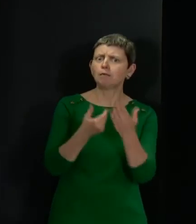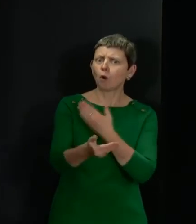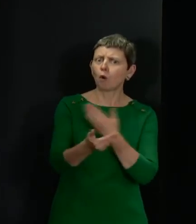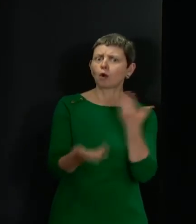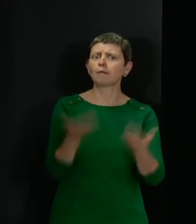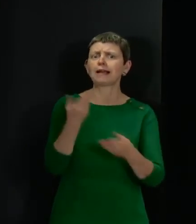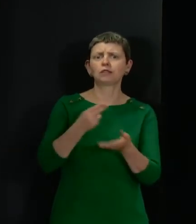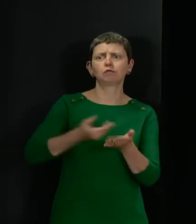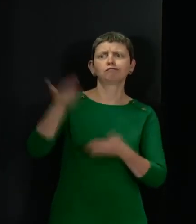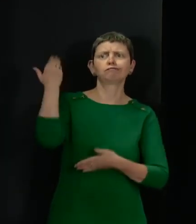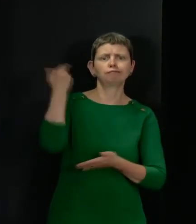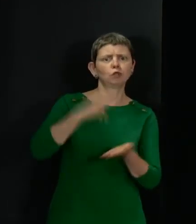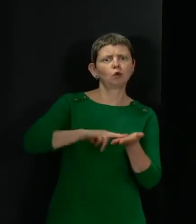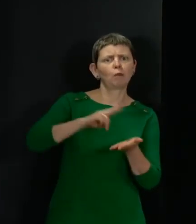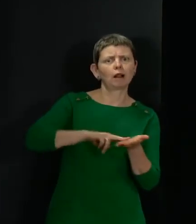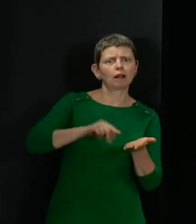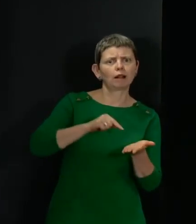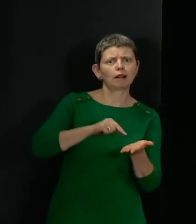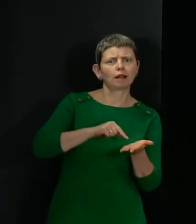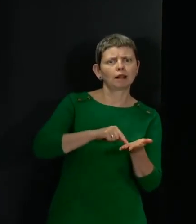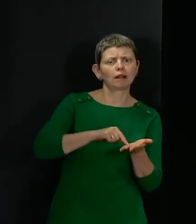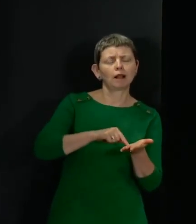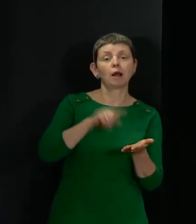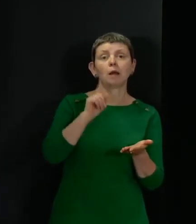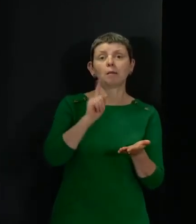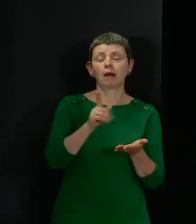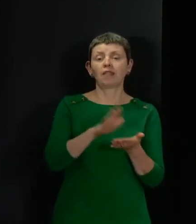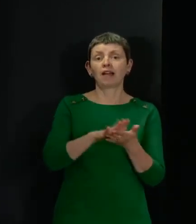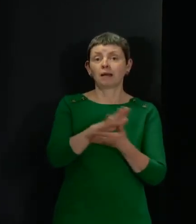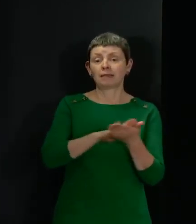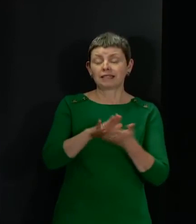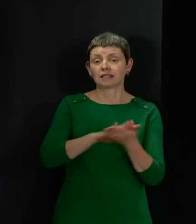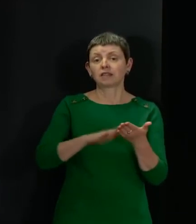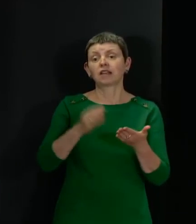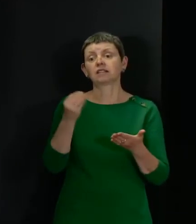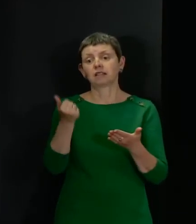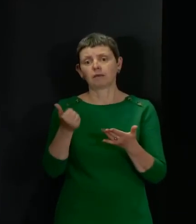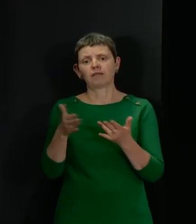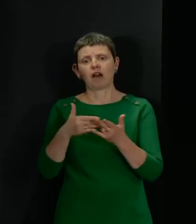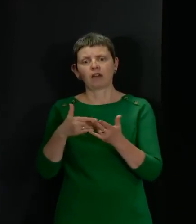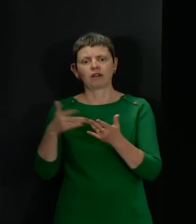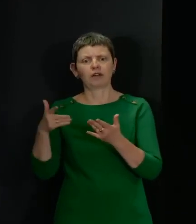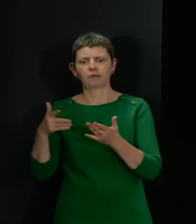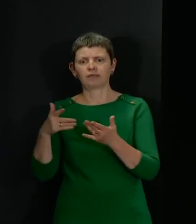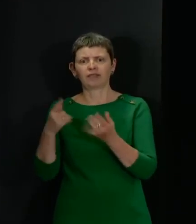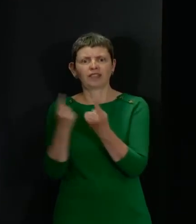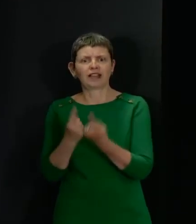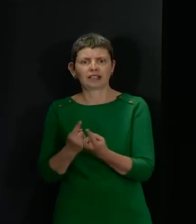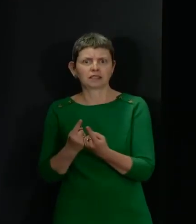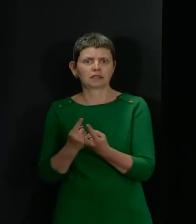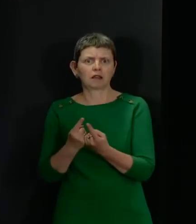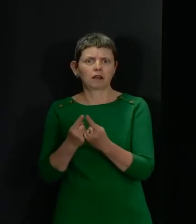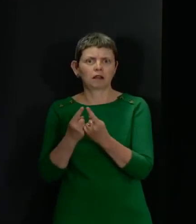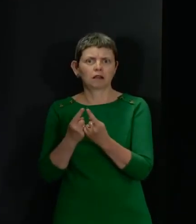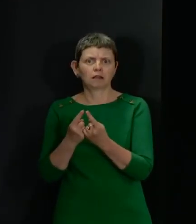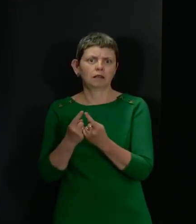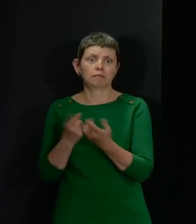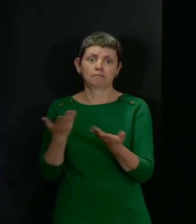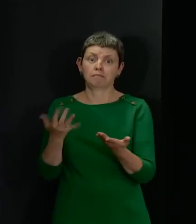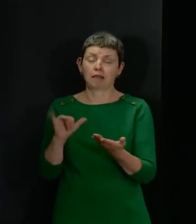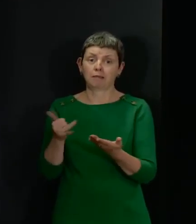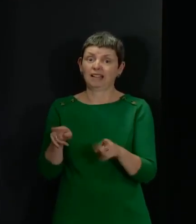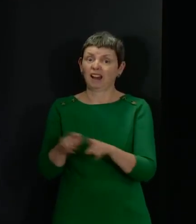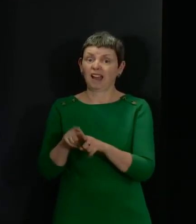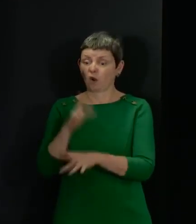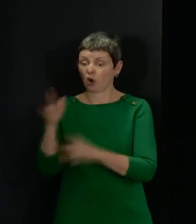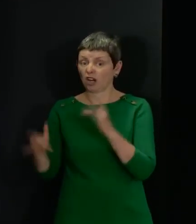been potentially at a price of other areas of our business in terms of some of the harms that may be arising in the online space or potentially going